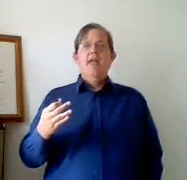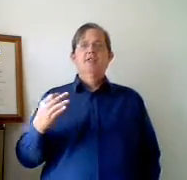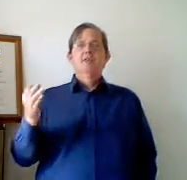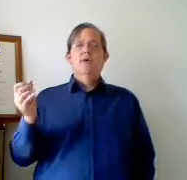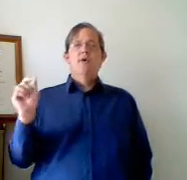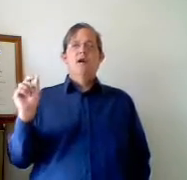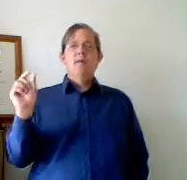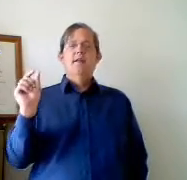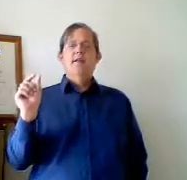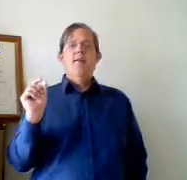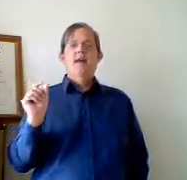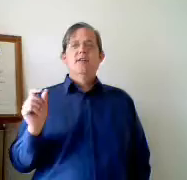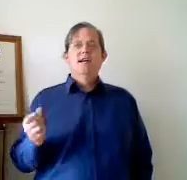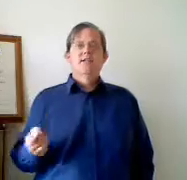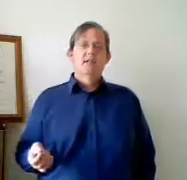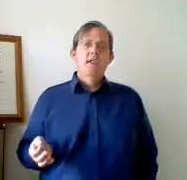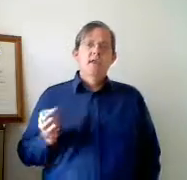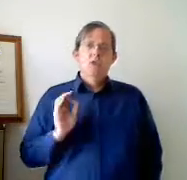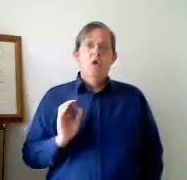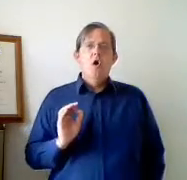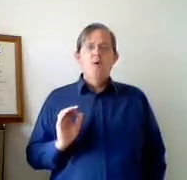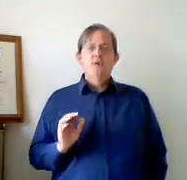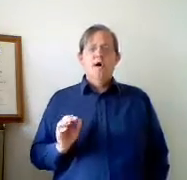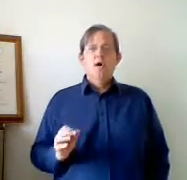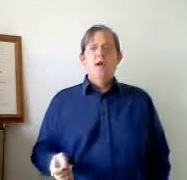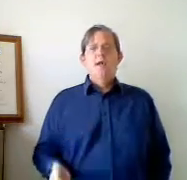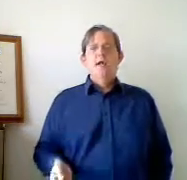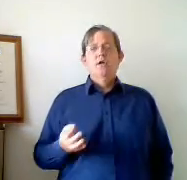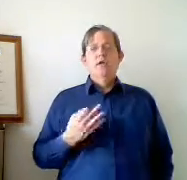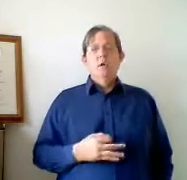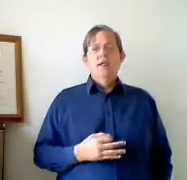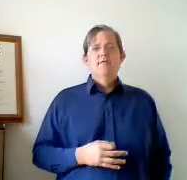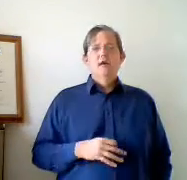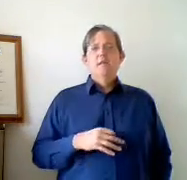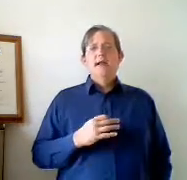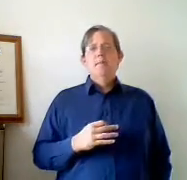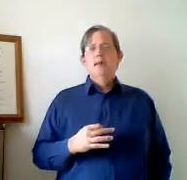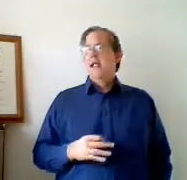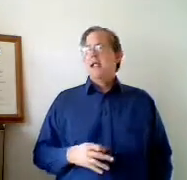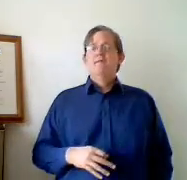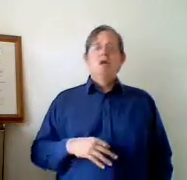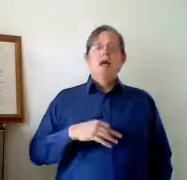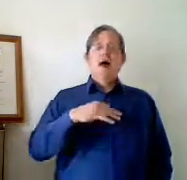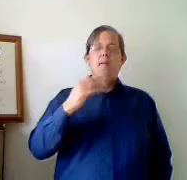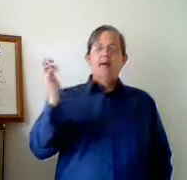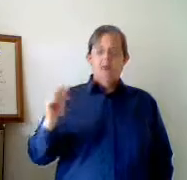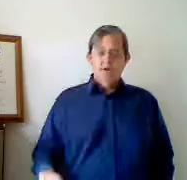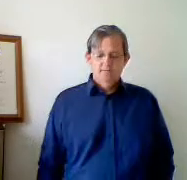customer coming in from advertising should almost always be a good morning followed by company name followed by how may I help you.